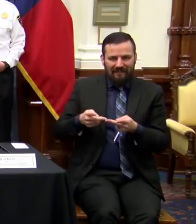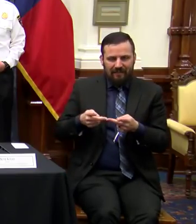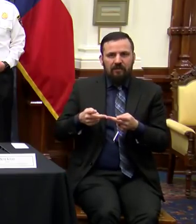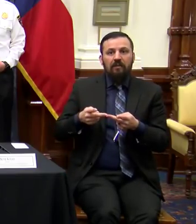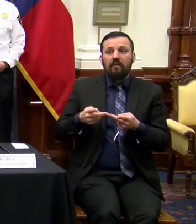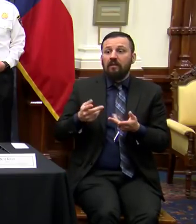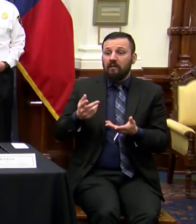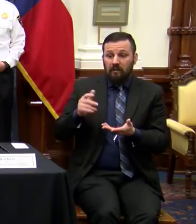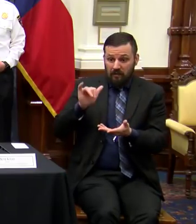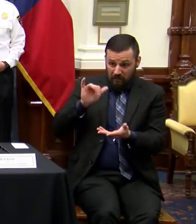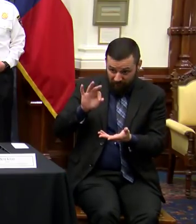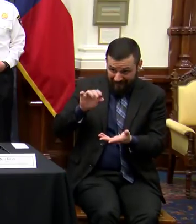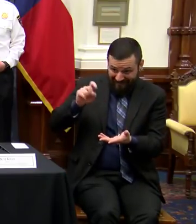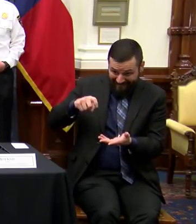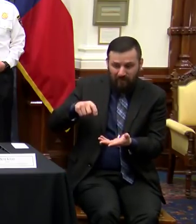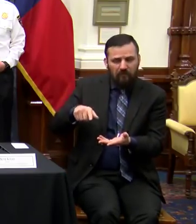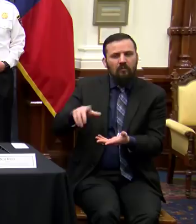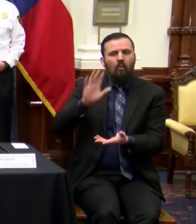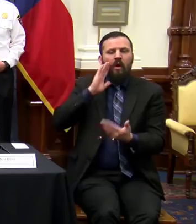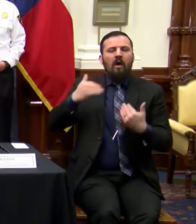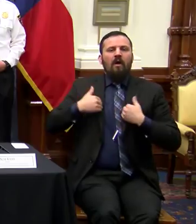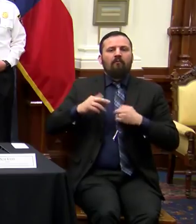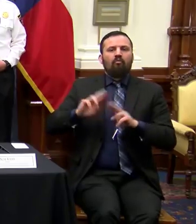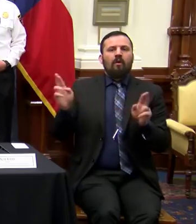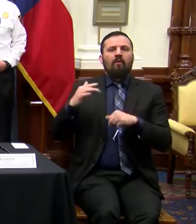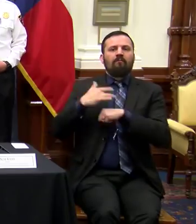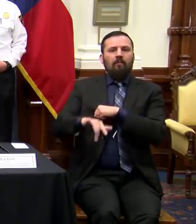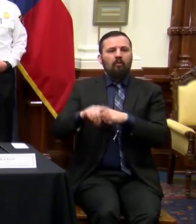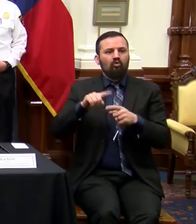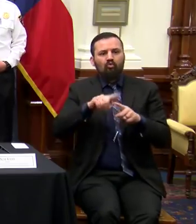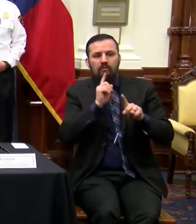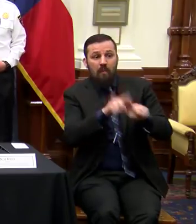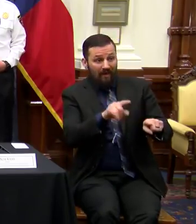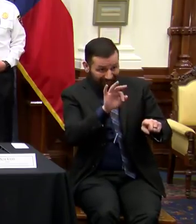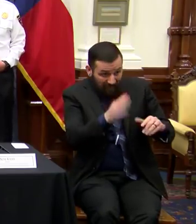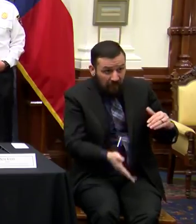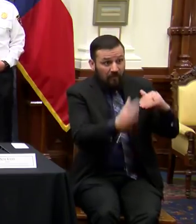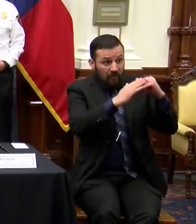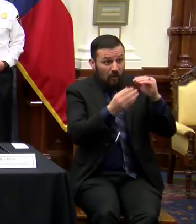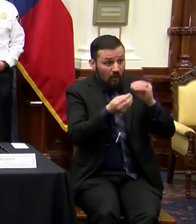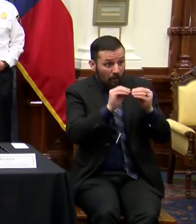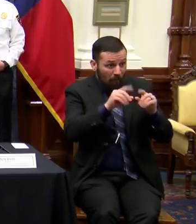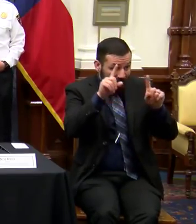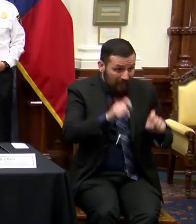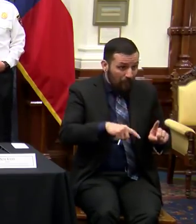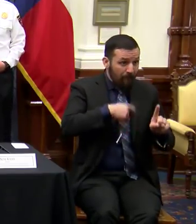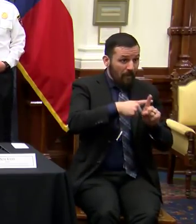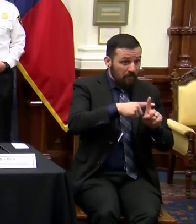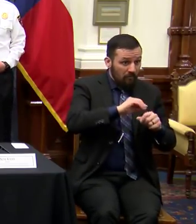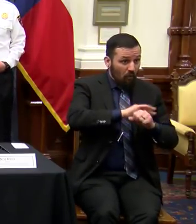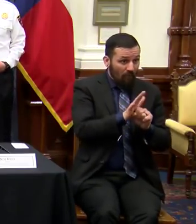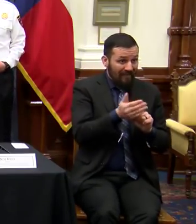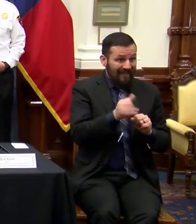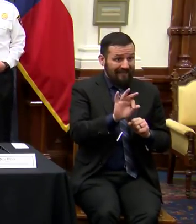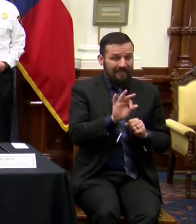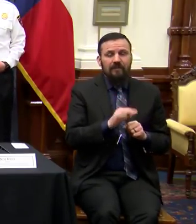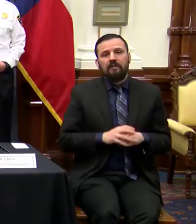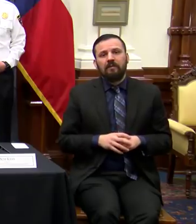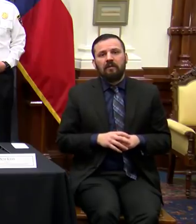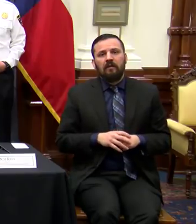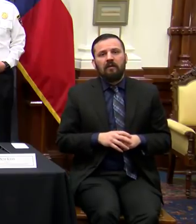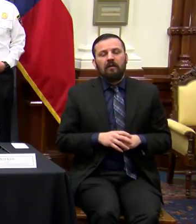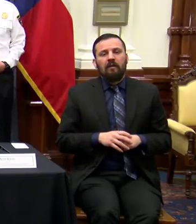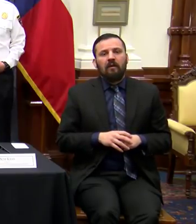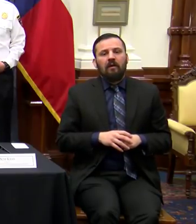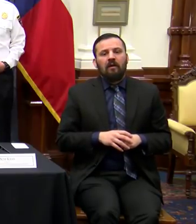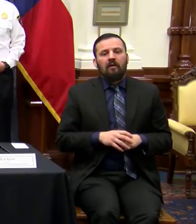the event that they are going to be needed to respond to an increased number of patients who test positive for COVID-19. Along